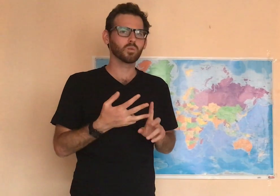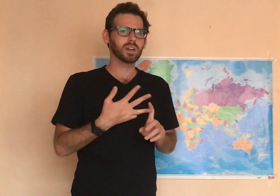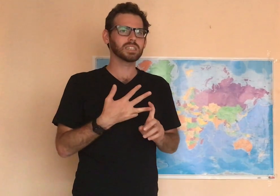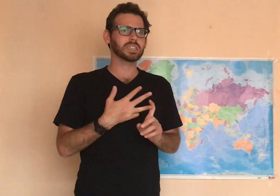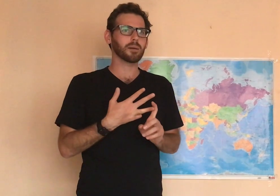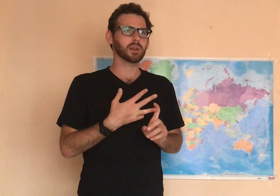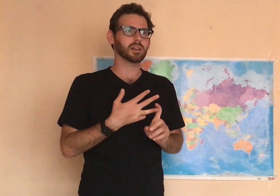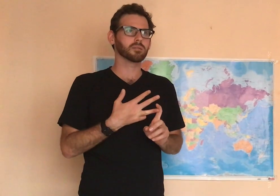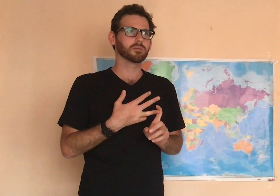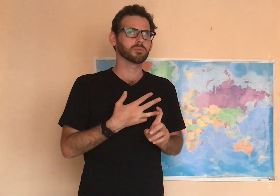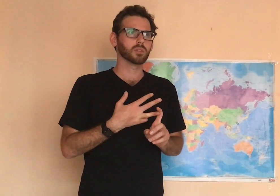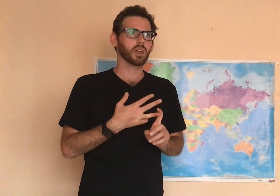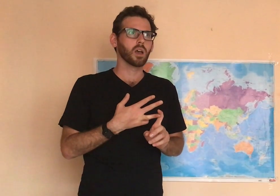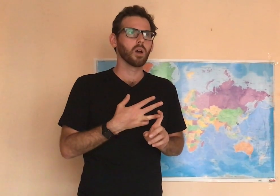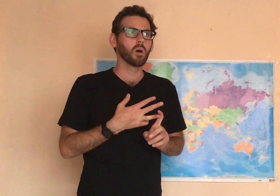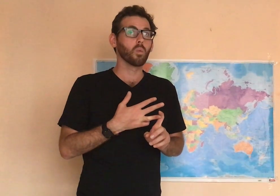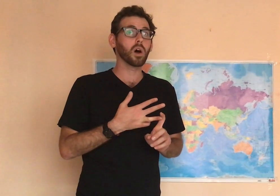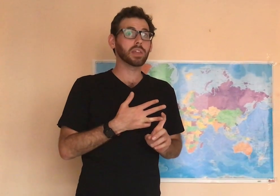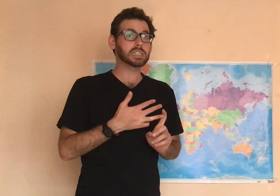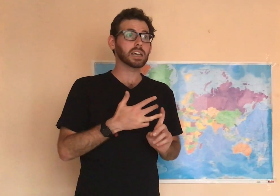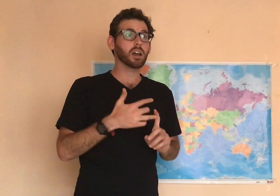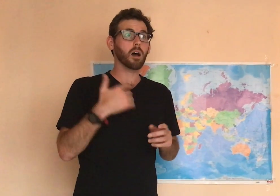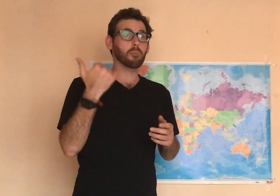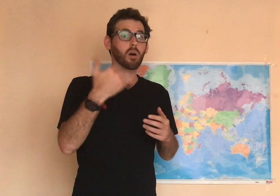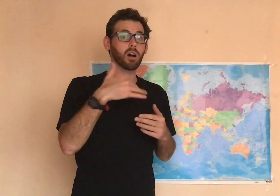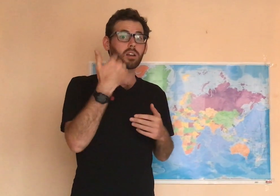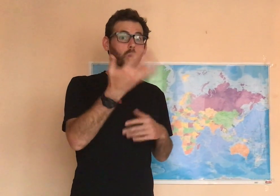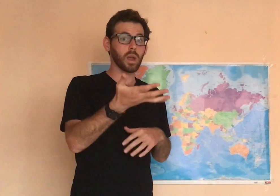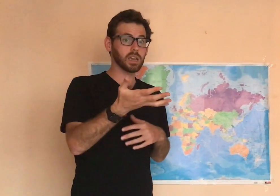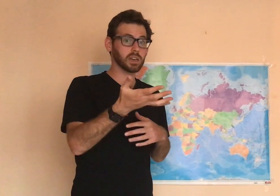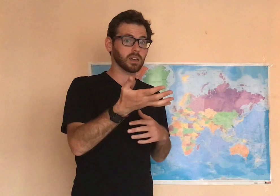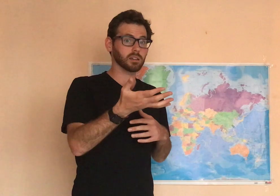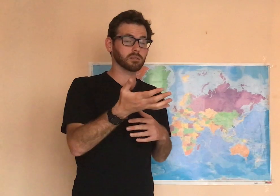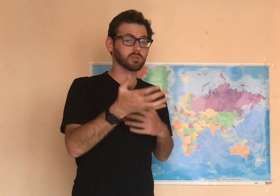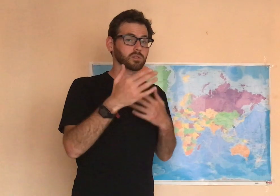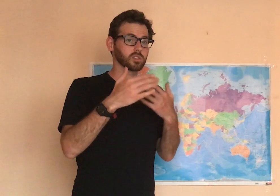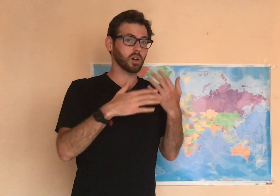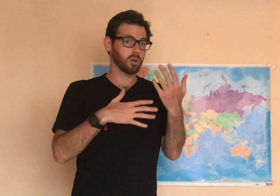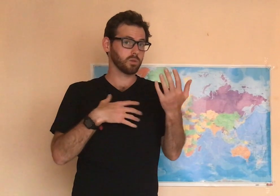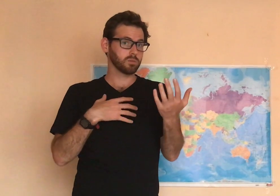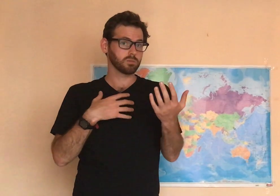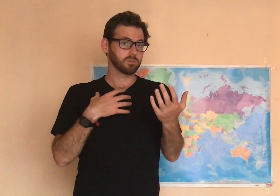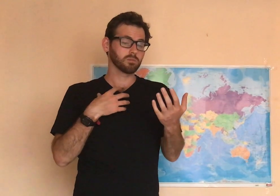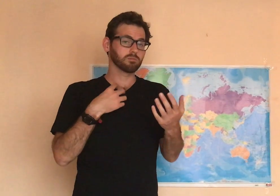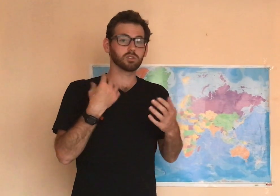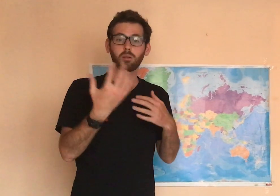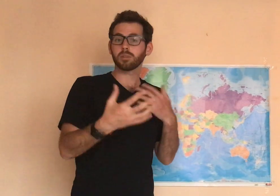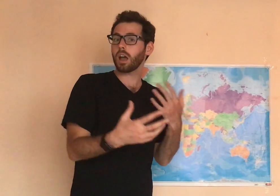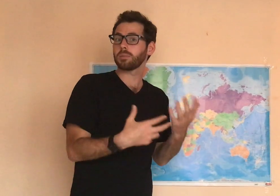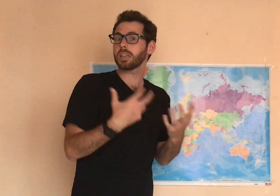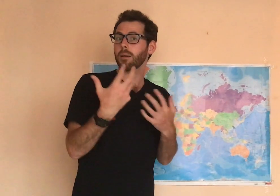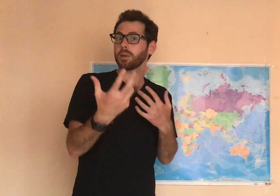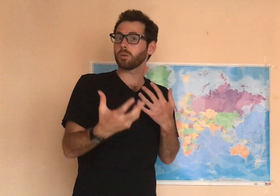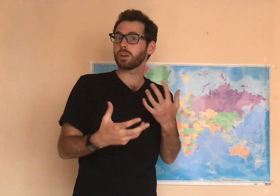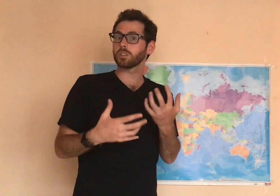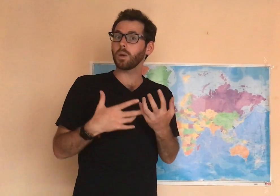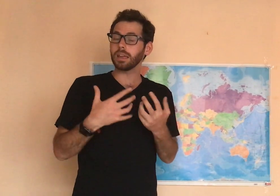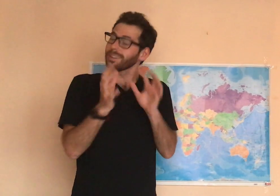When is this happening? Well, they say, upon awakening. So, sometime is happening when it's awakening.